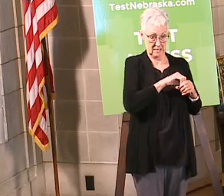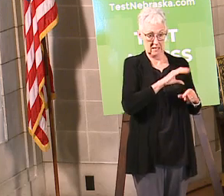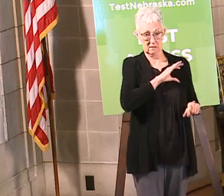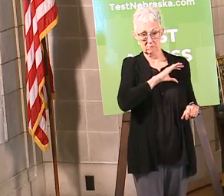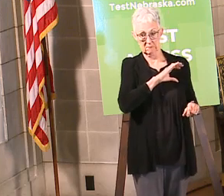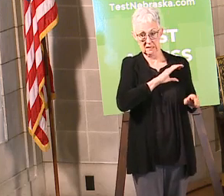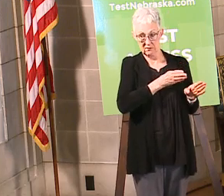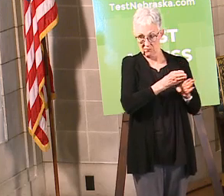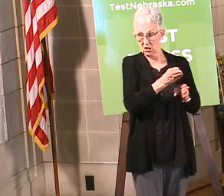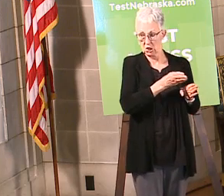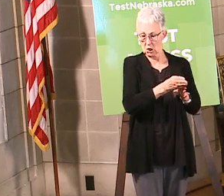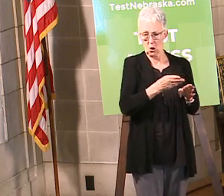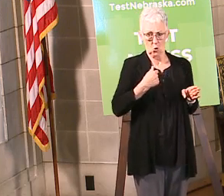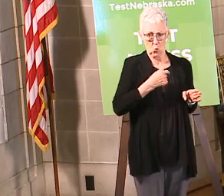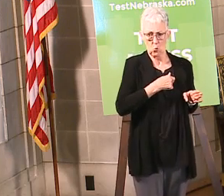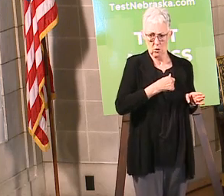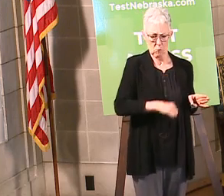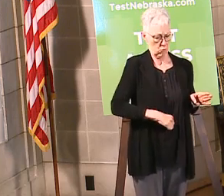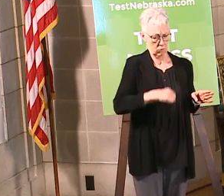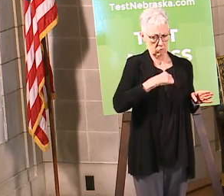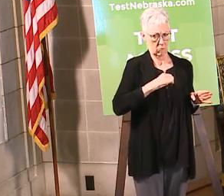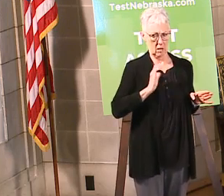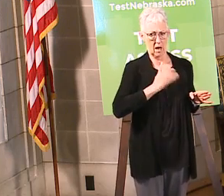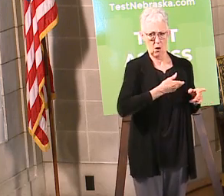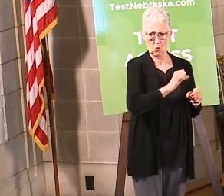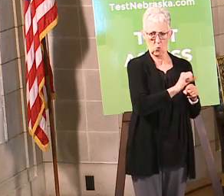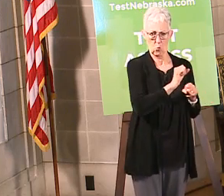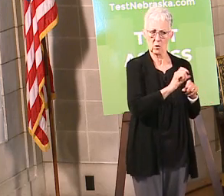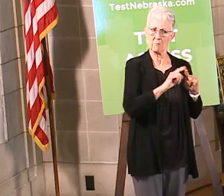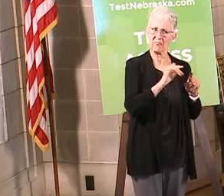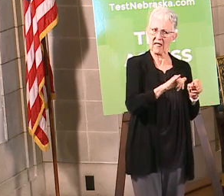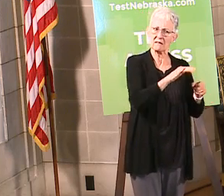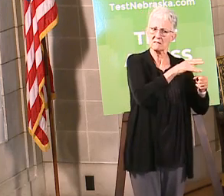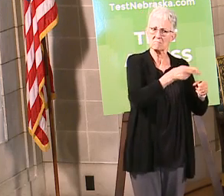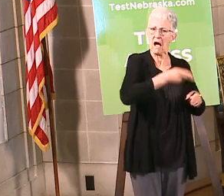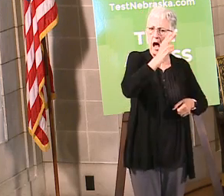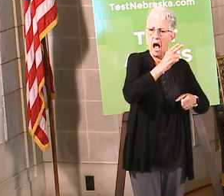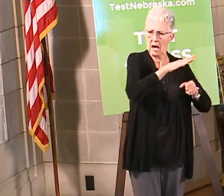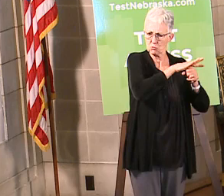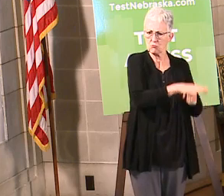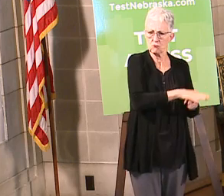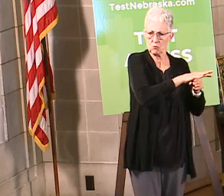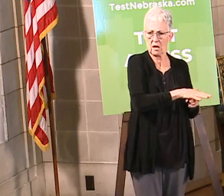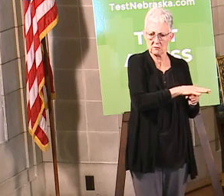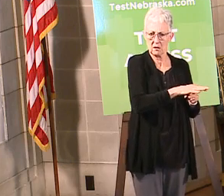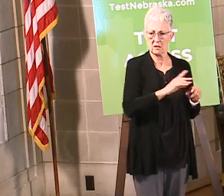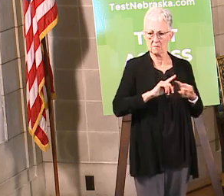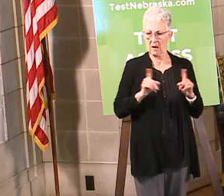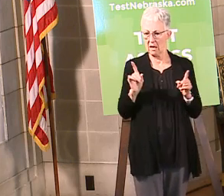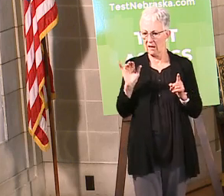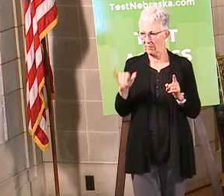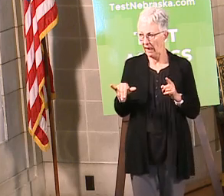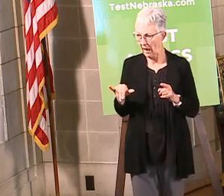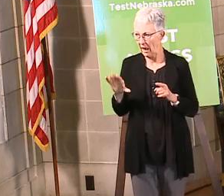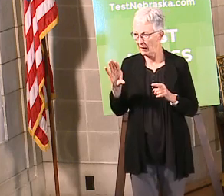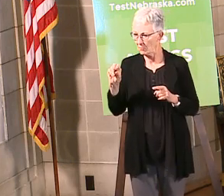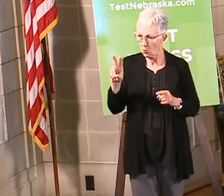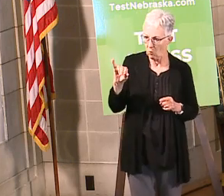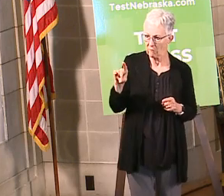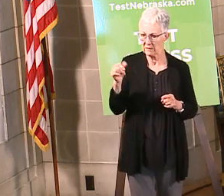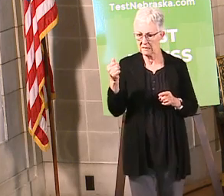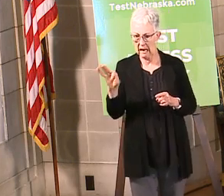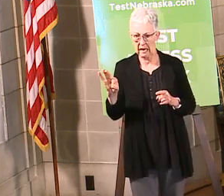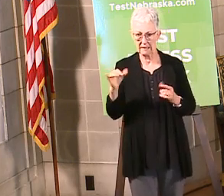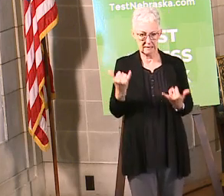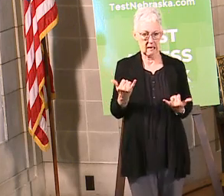but those cumulative stresses you know just add an extra measure of challenge but I